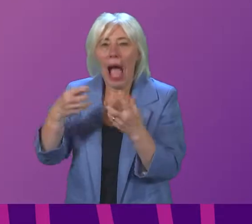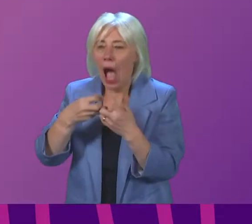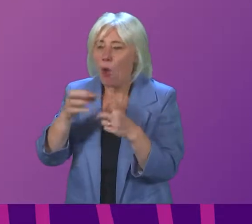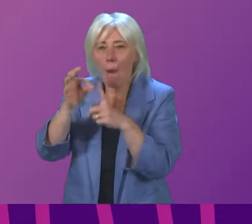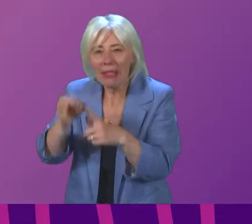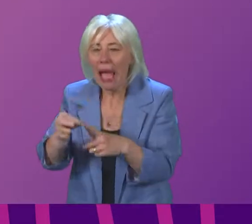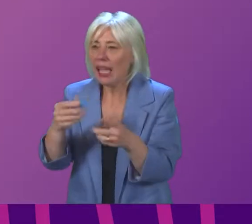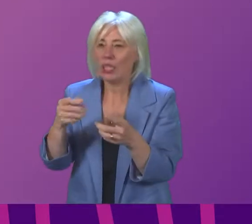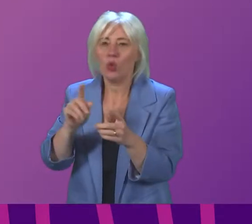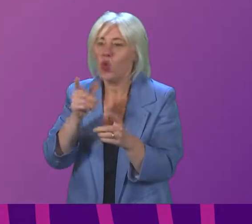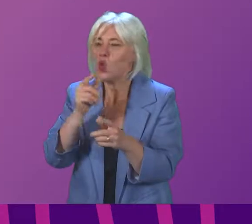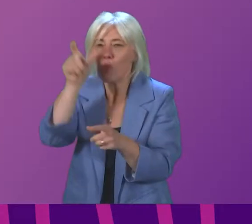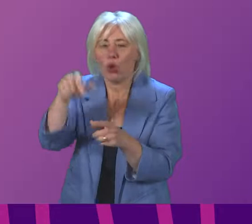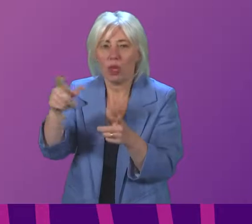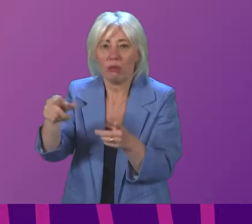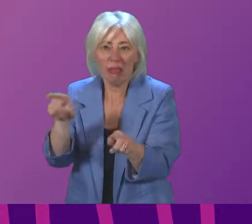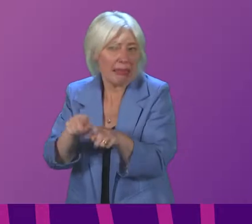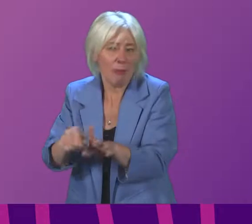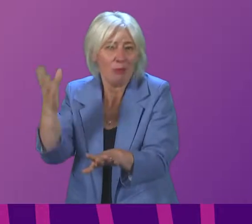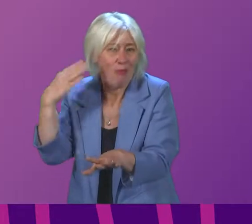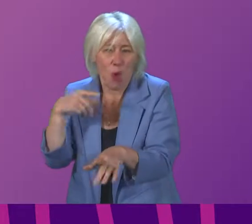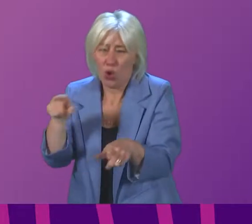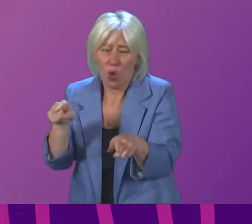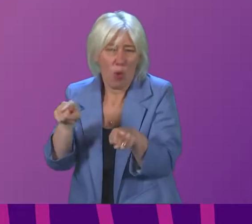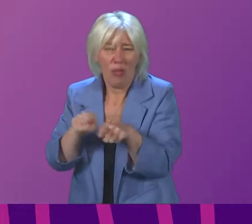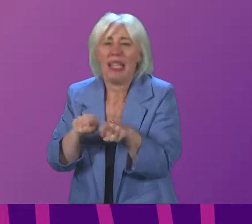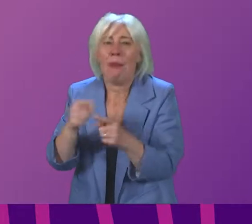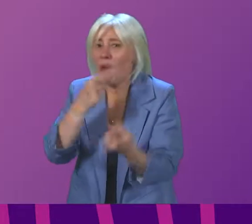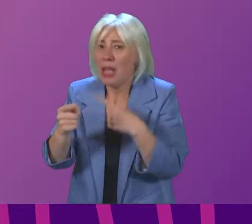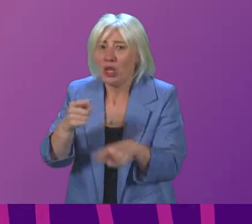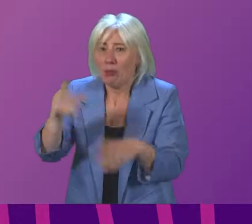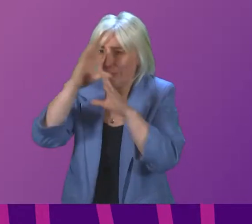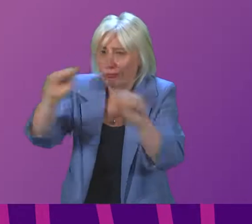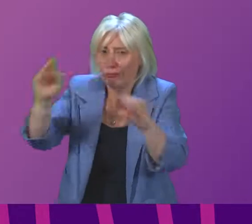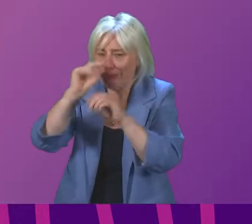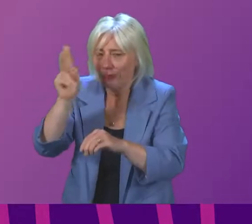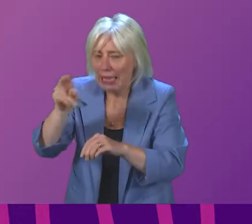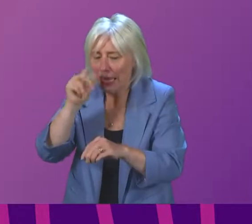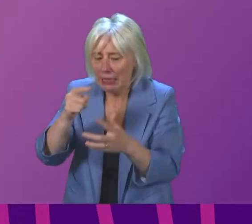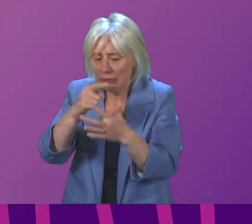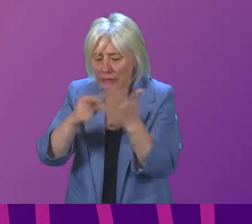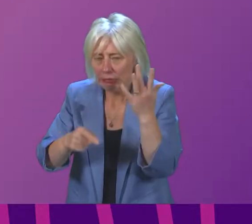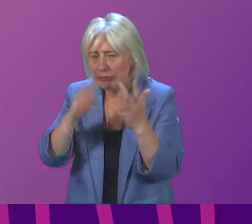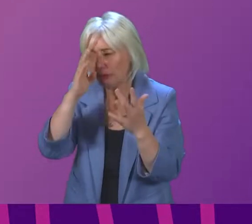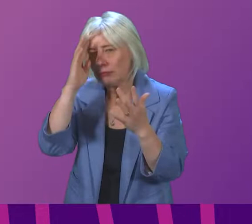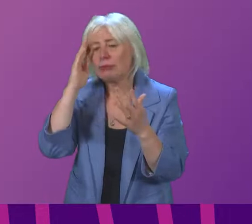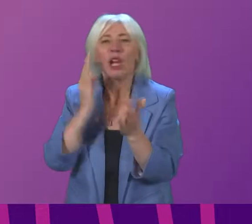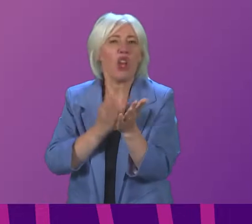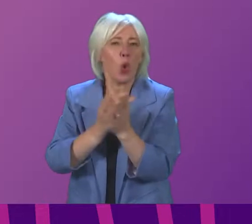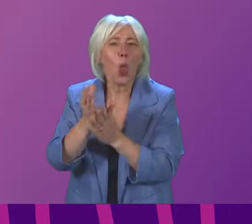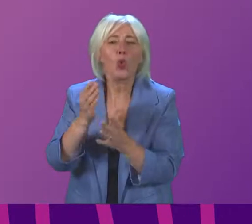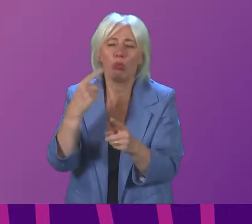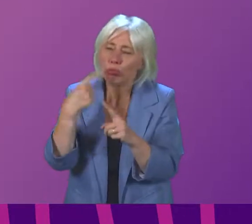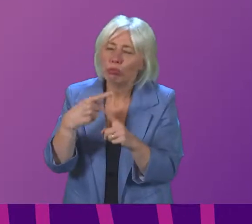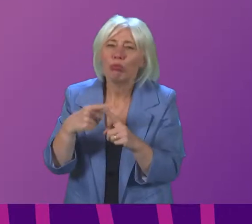apply to are the same as before. We will make sure that that information is refreshed. On the other points, let me take them as fully but as quickly as I